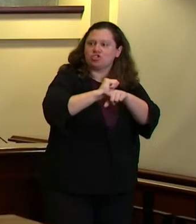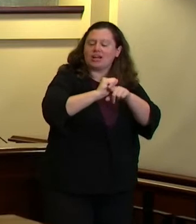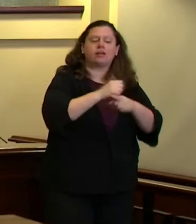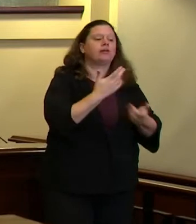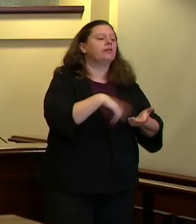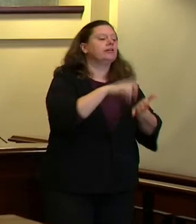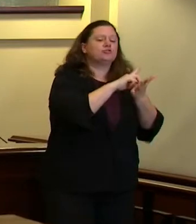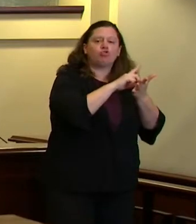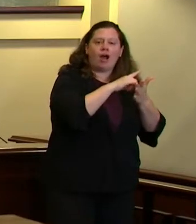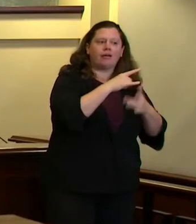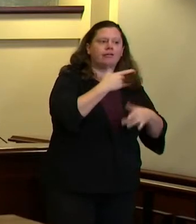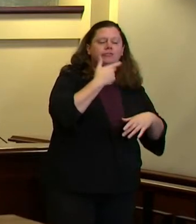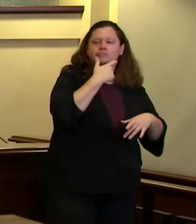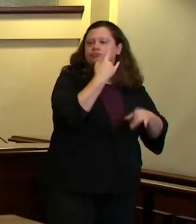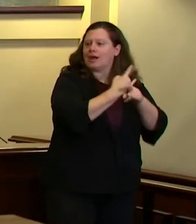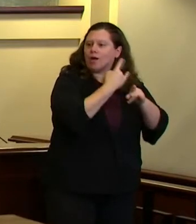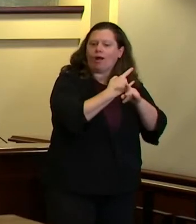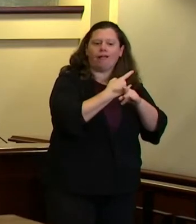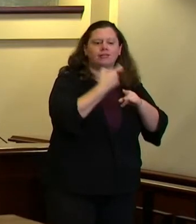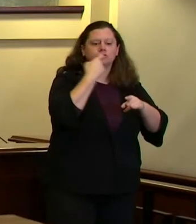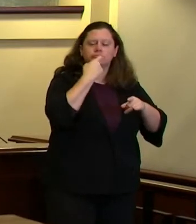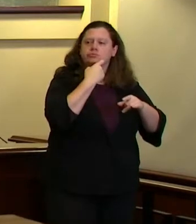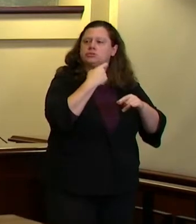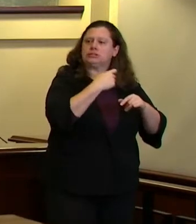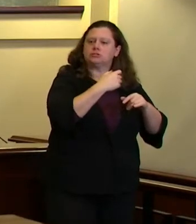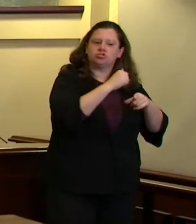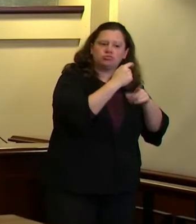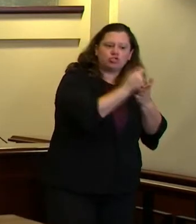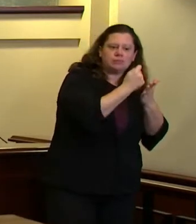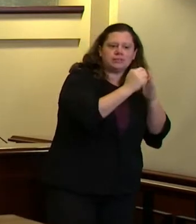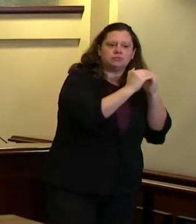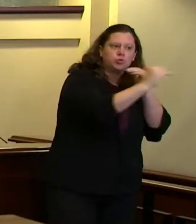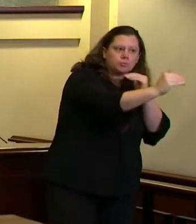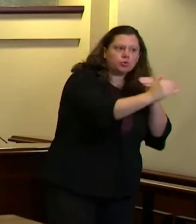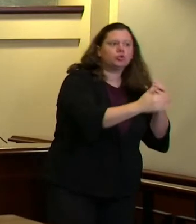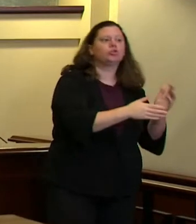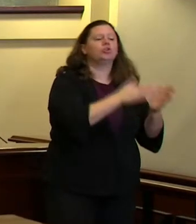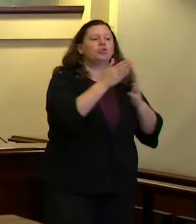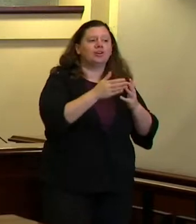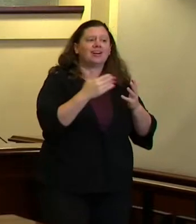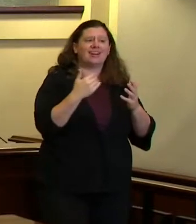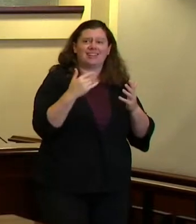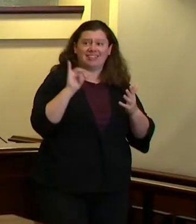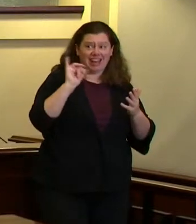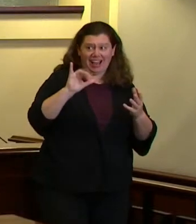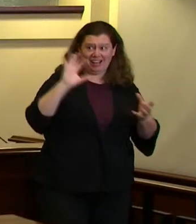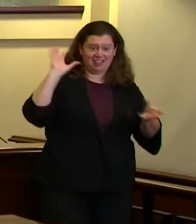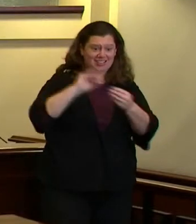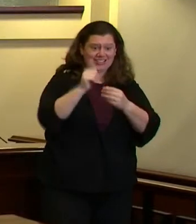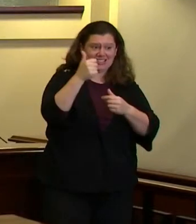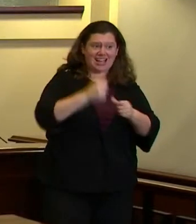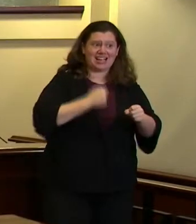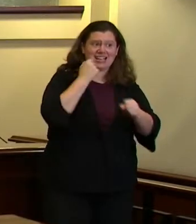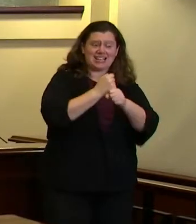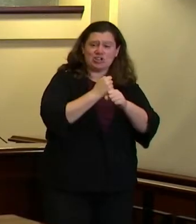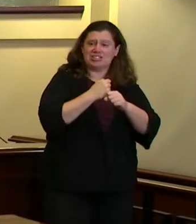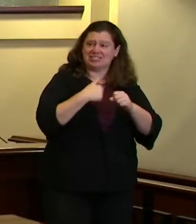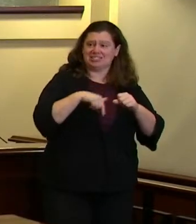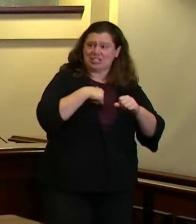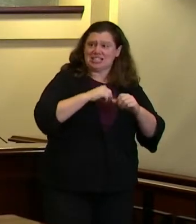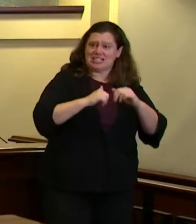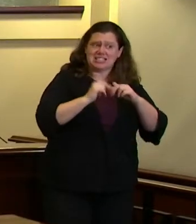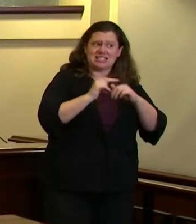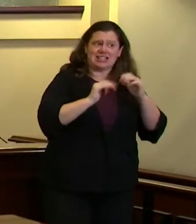is it's not up to the scale of the problem for 10 years in this community we were effectively building no additional